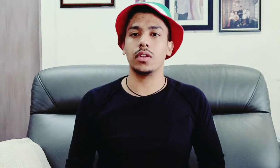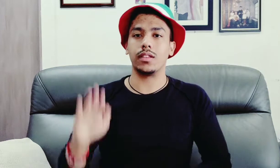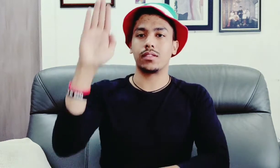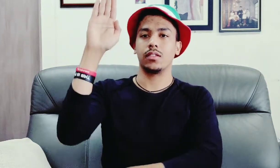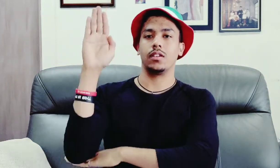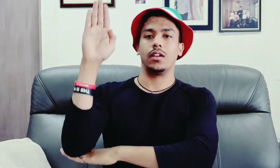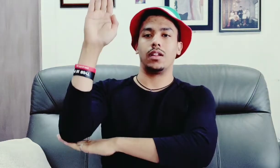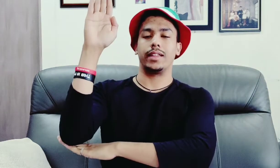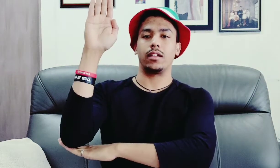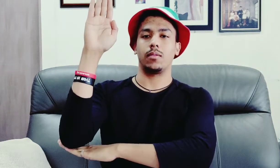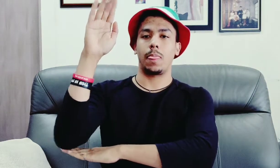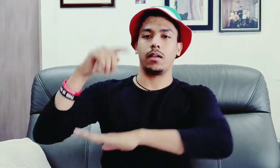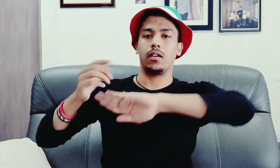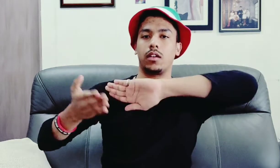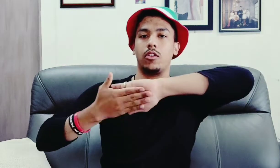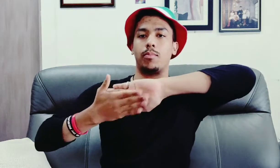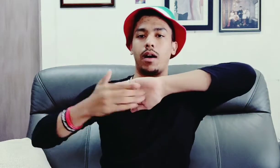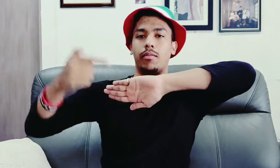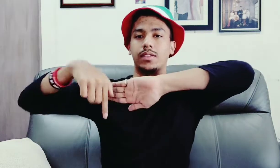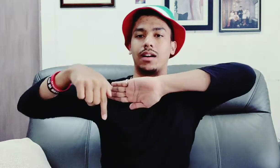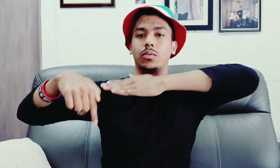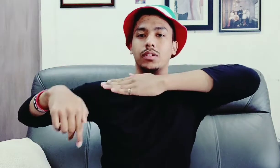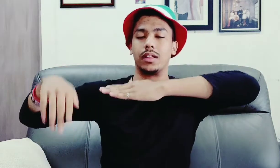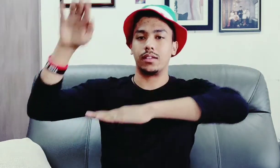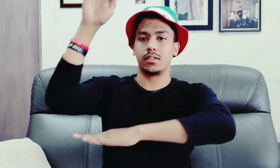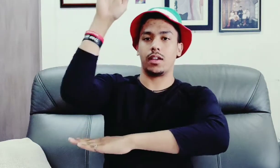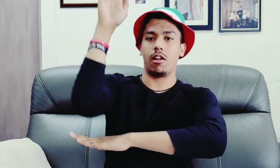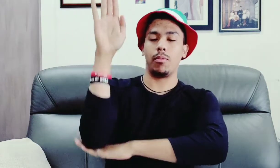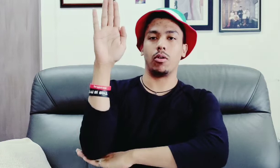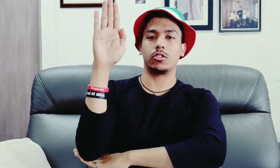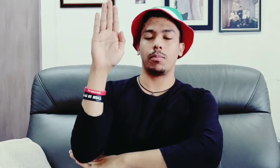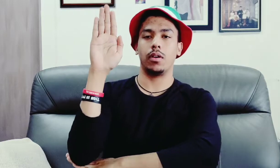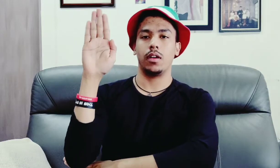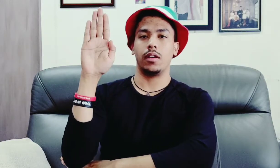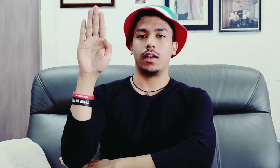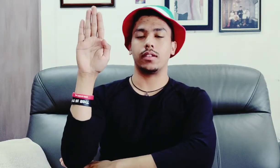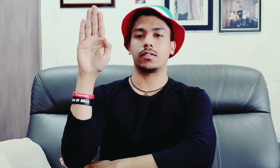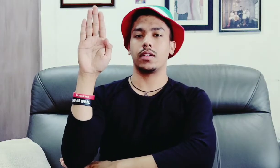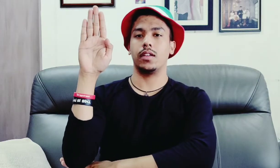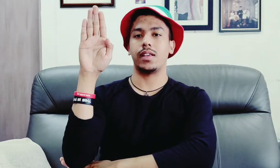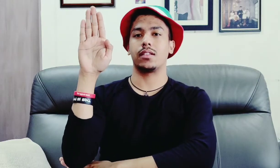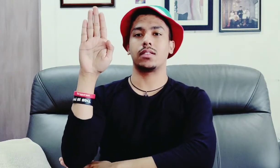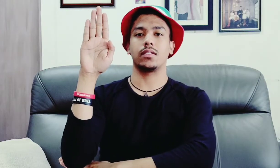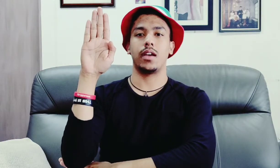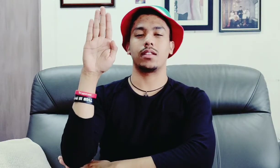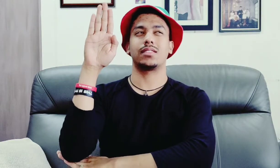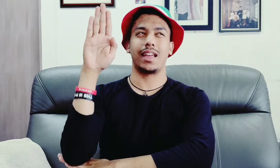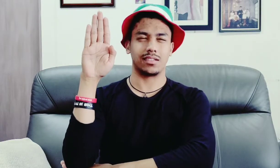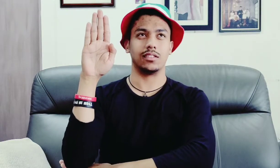is like that okay get your palm face downwards like this elbow on top and the sun is at a sun at a standstill